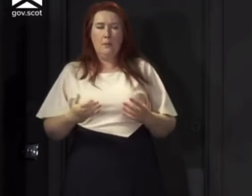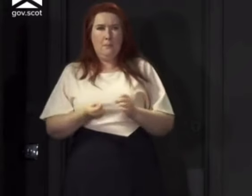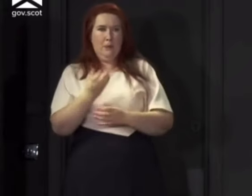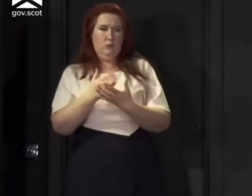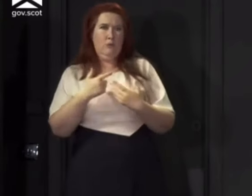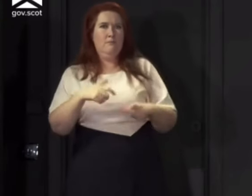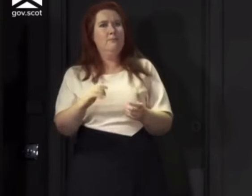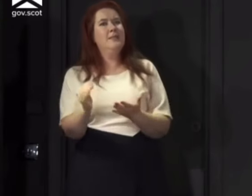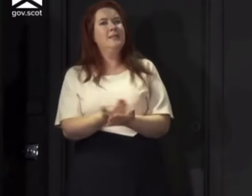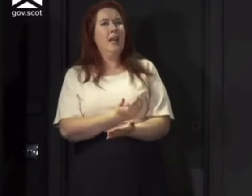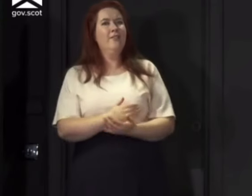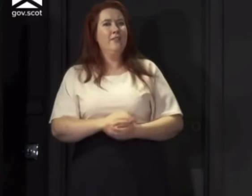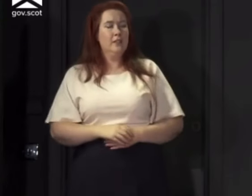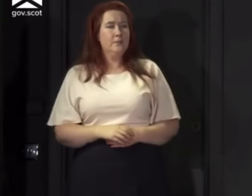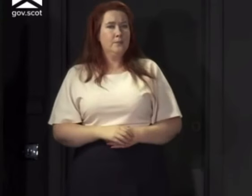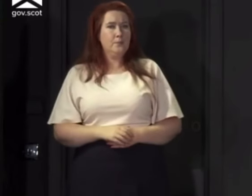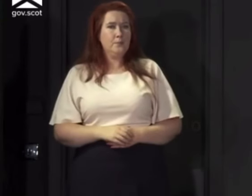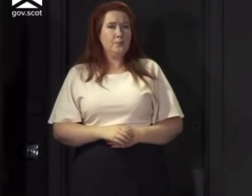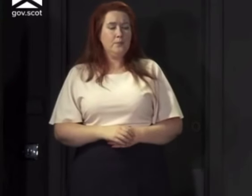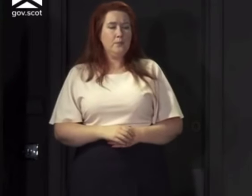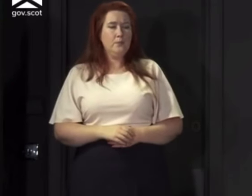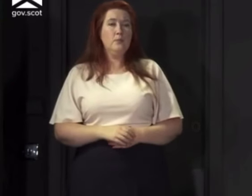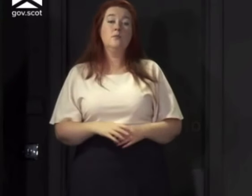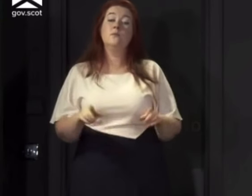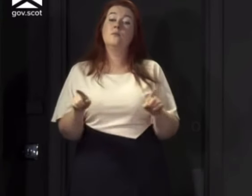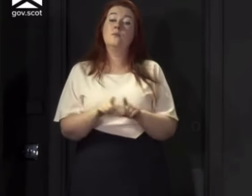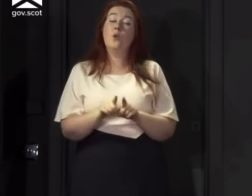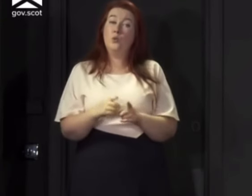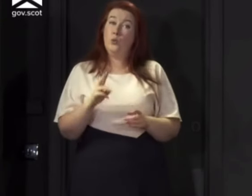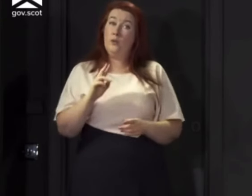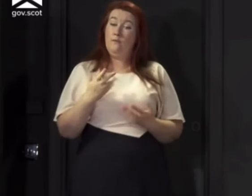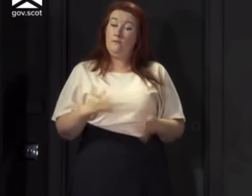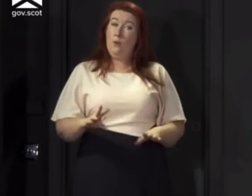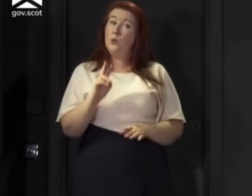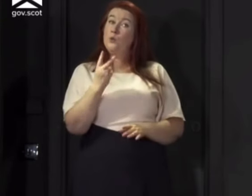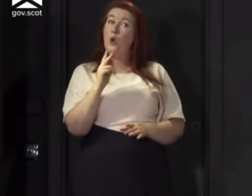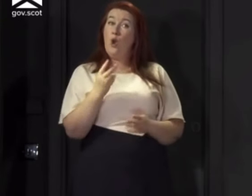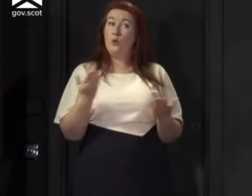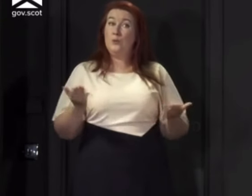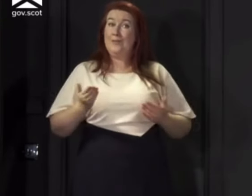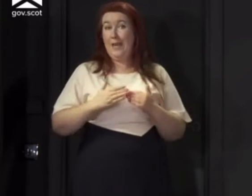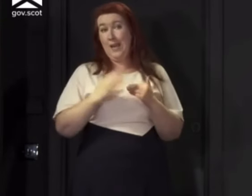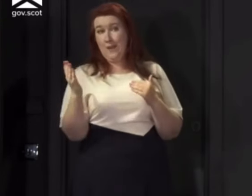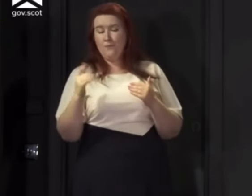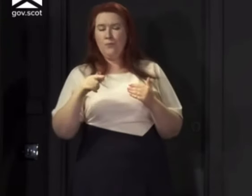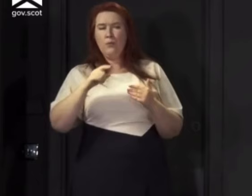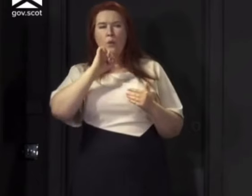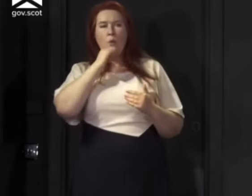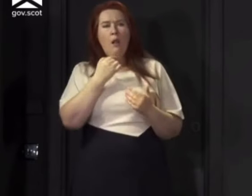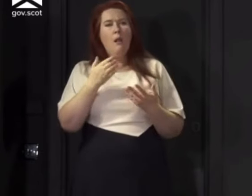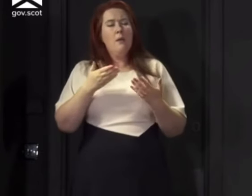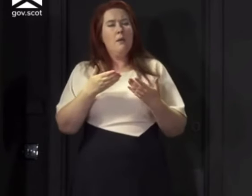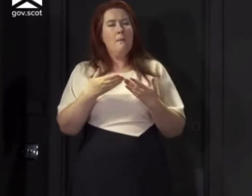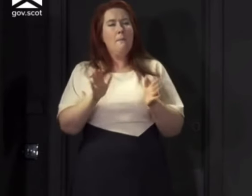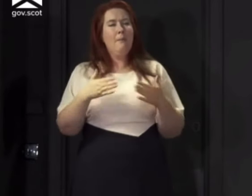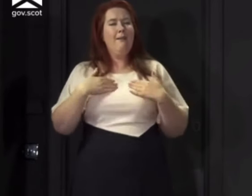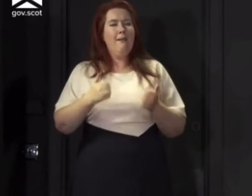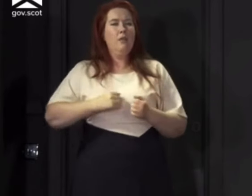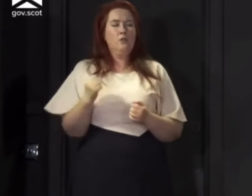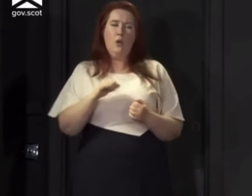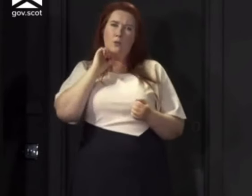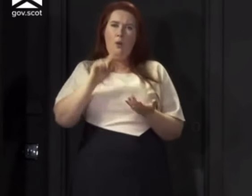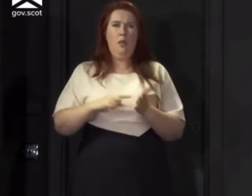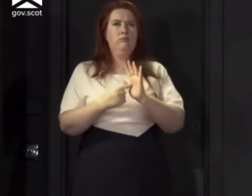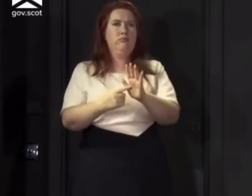had news from Westminster that Boris is looking for a new public spokesperson to talk for the government and it's £100,000 that's